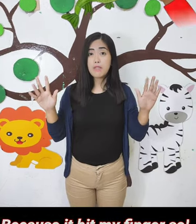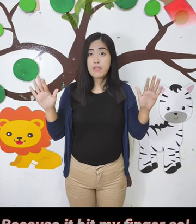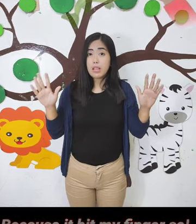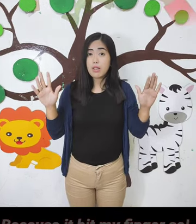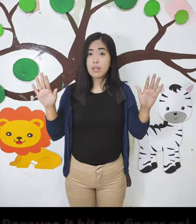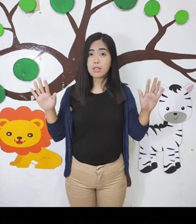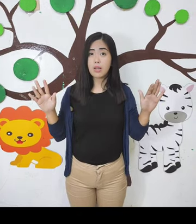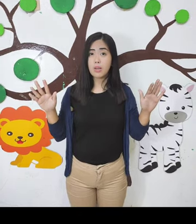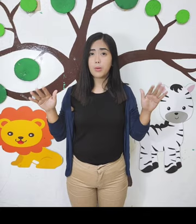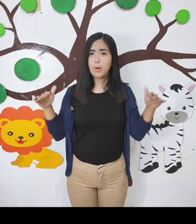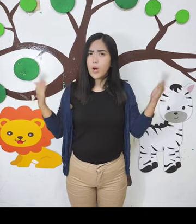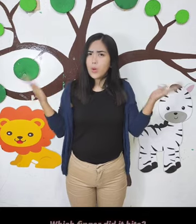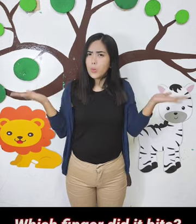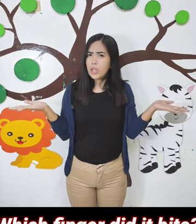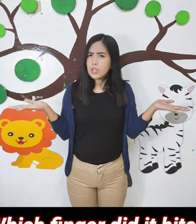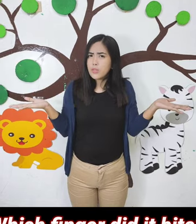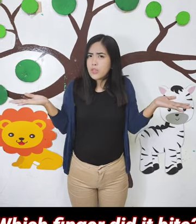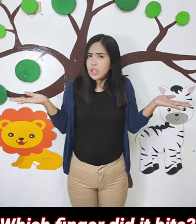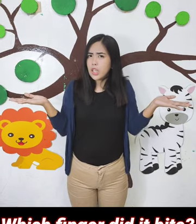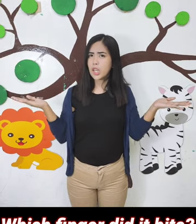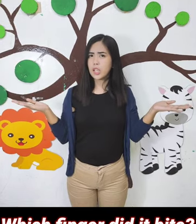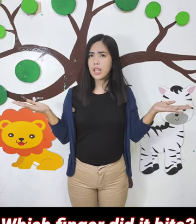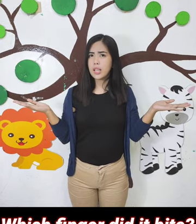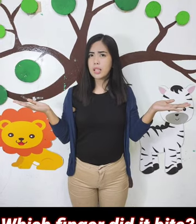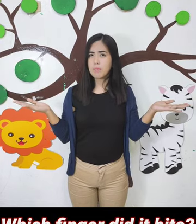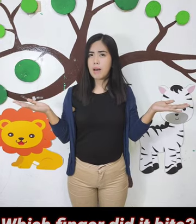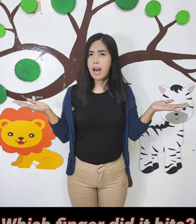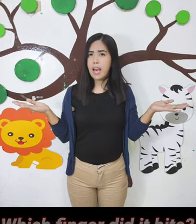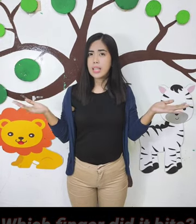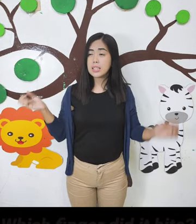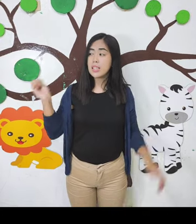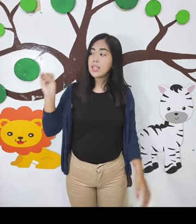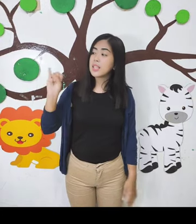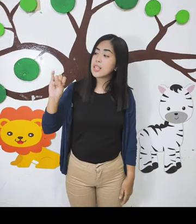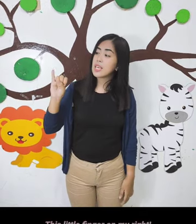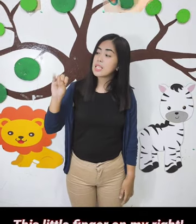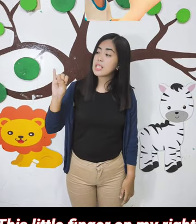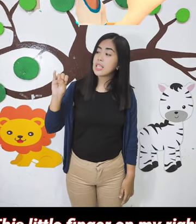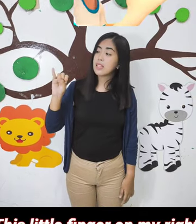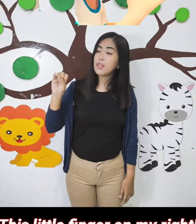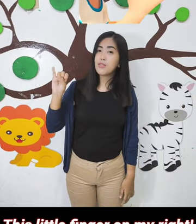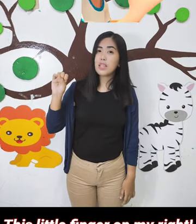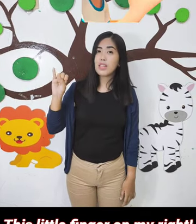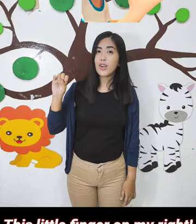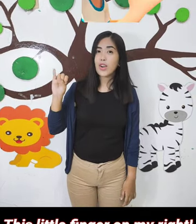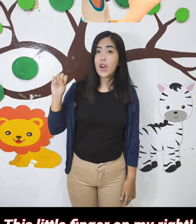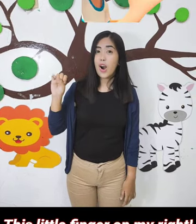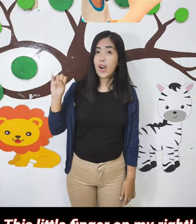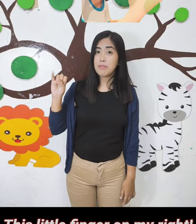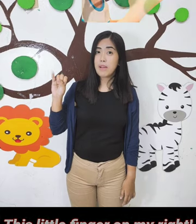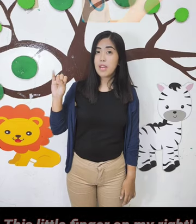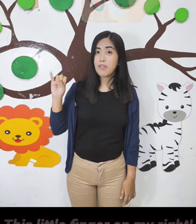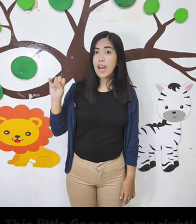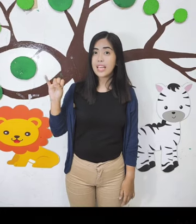finger so. Which finger did it bite? This little finger on my right.